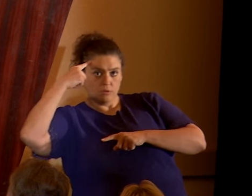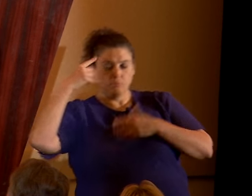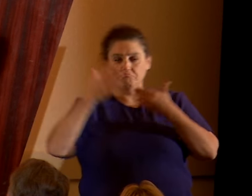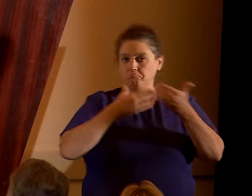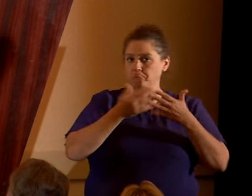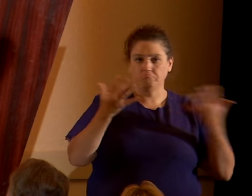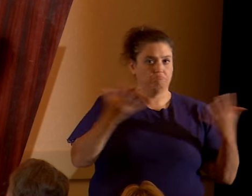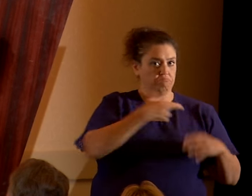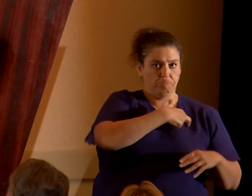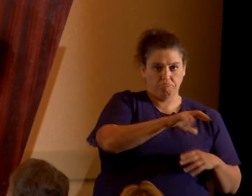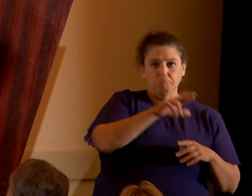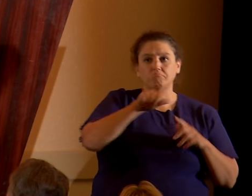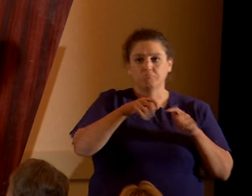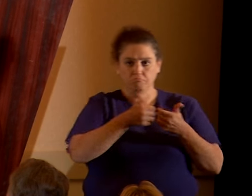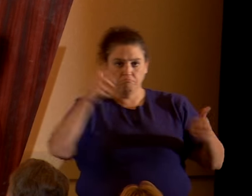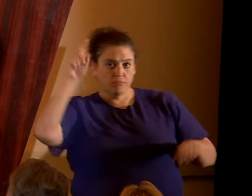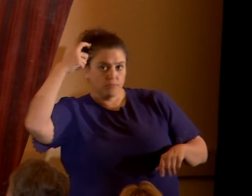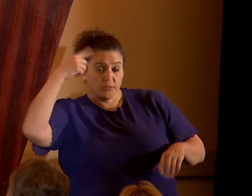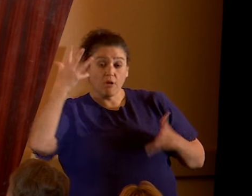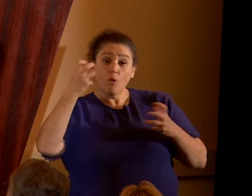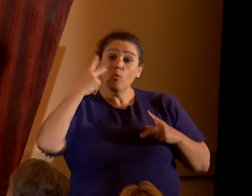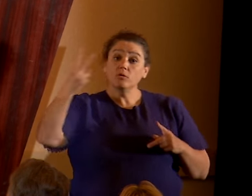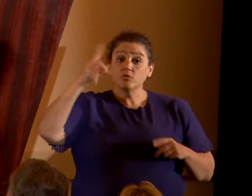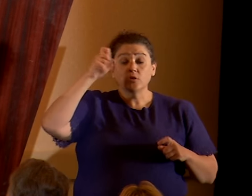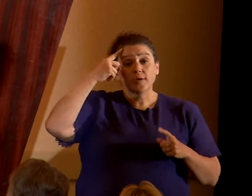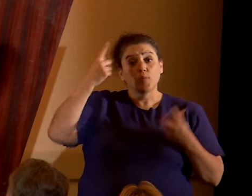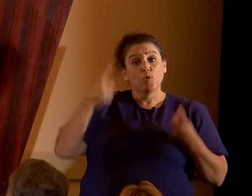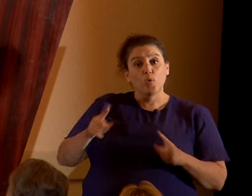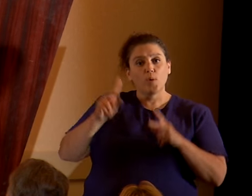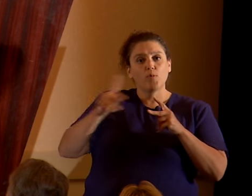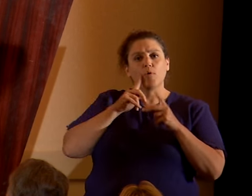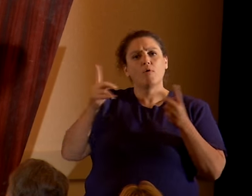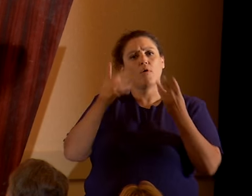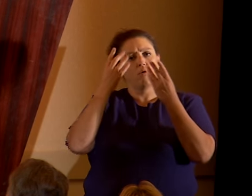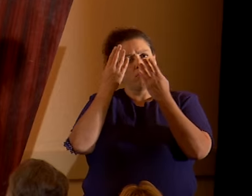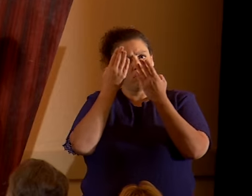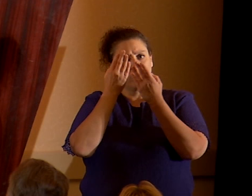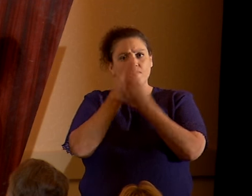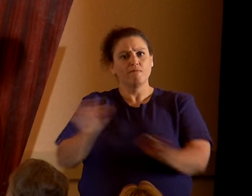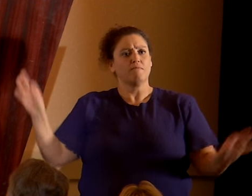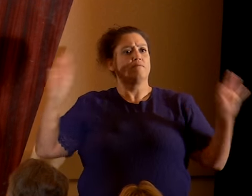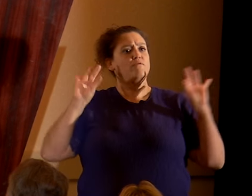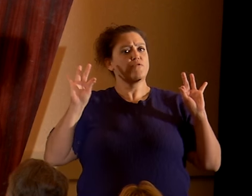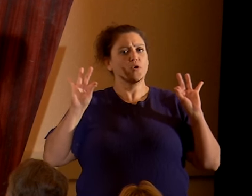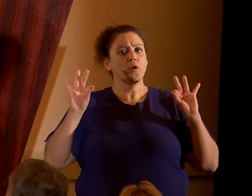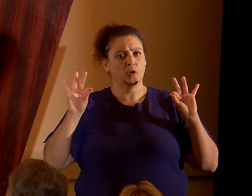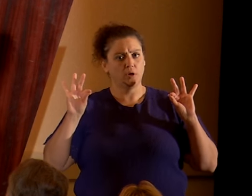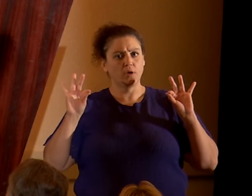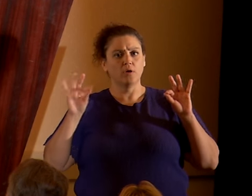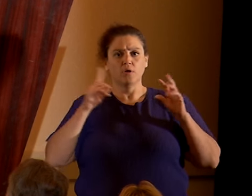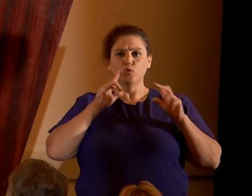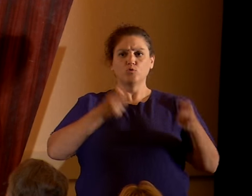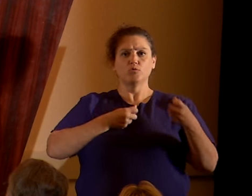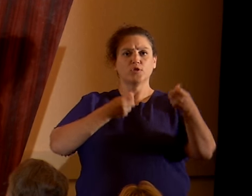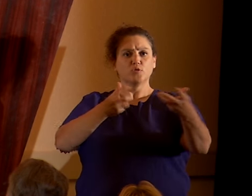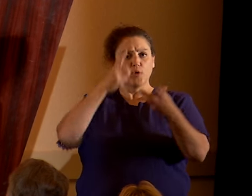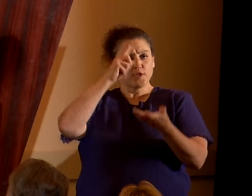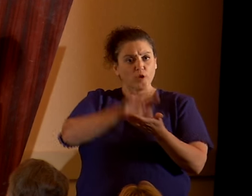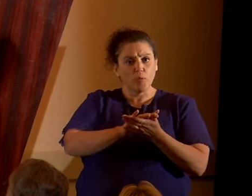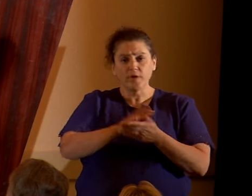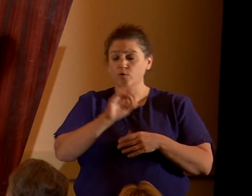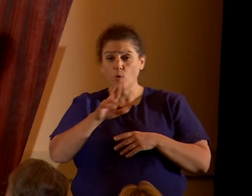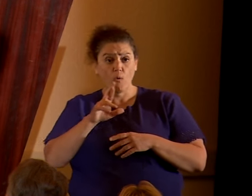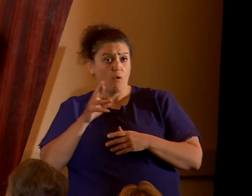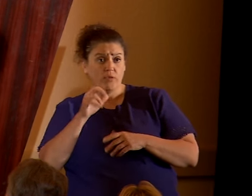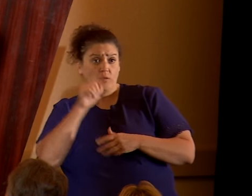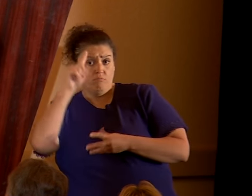religion-neutral government in which people are openly free to express their beliefs or lack thereof. And it should